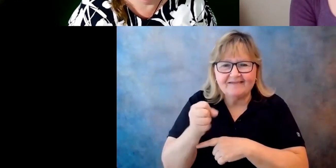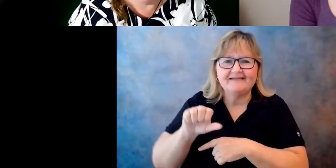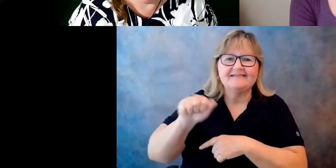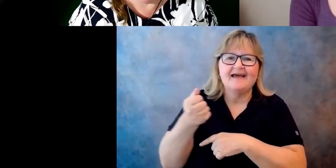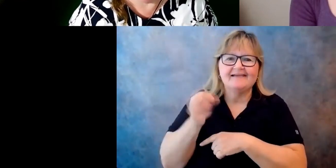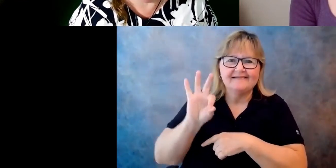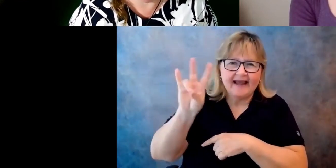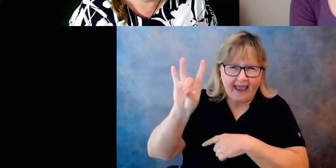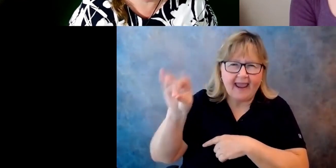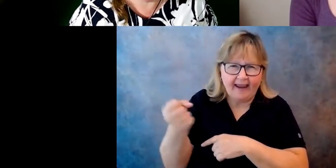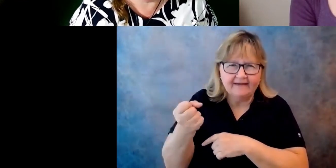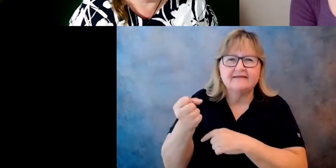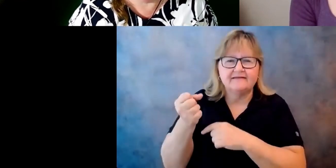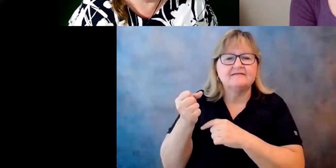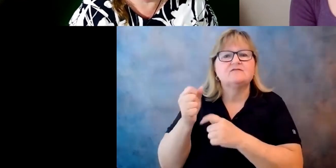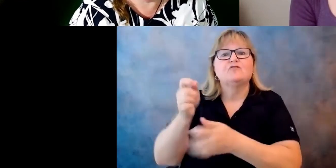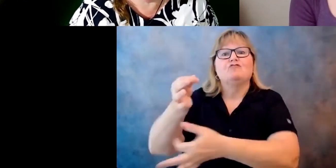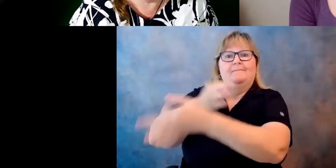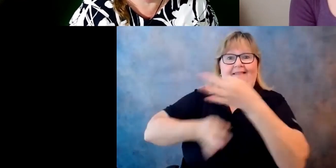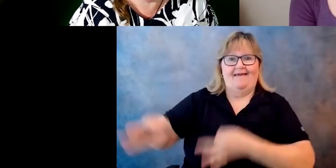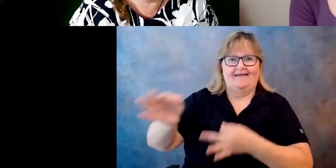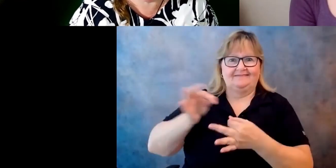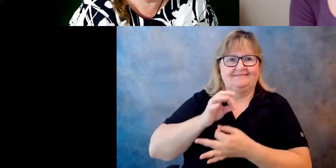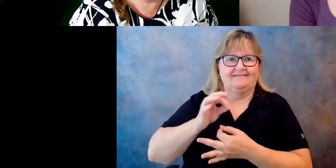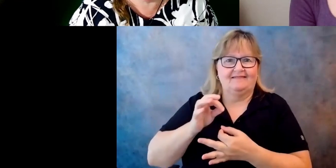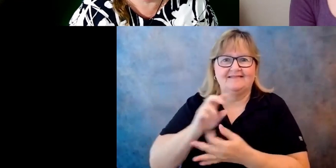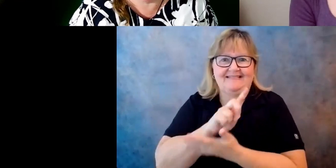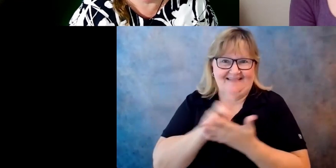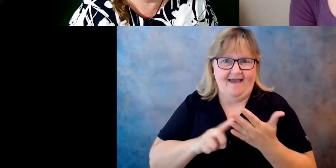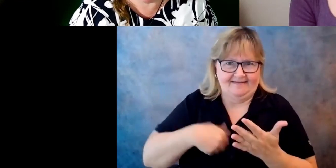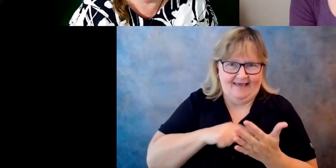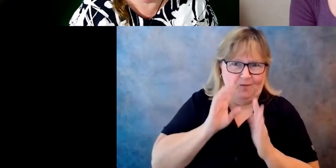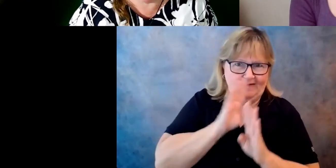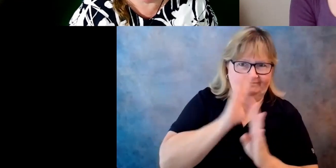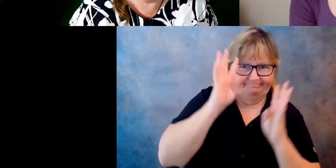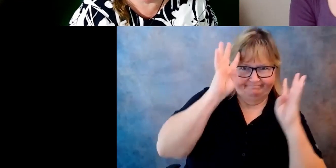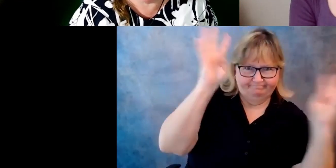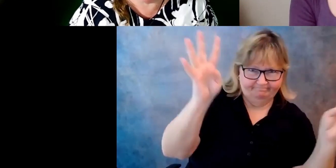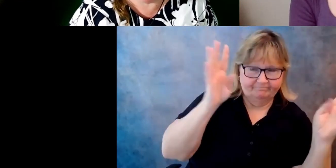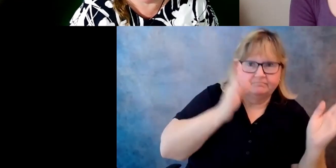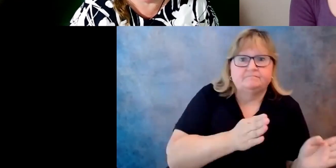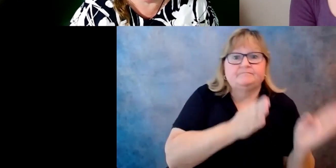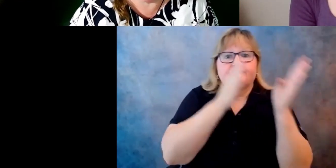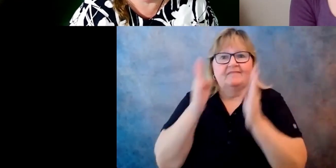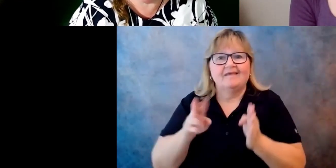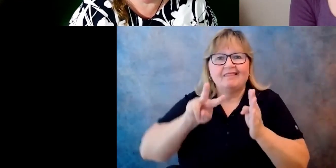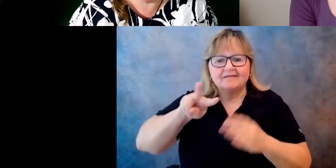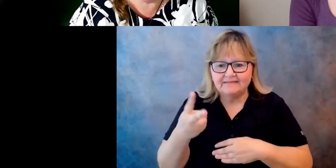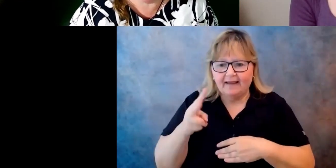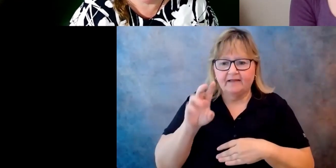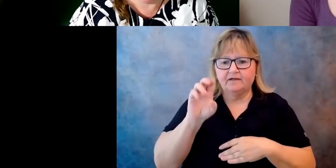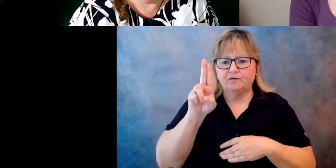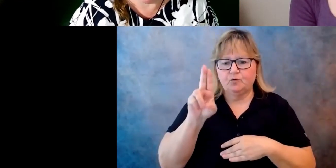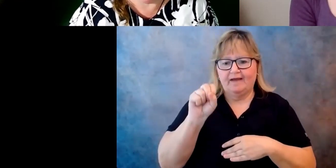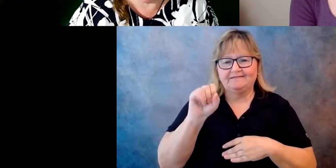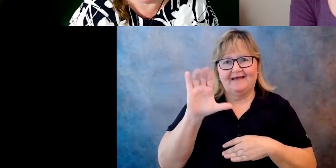we envisioned. And then the second USER incorporated the government programs and its membership,